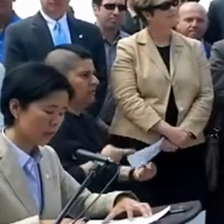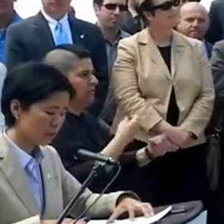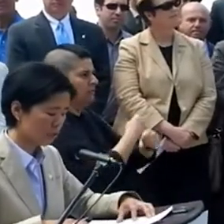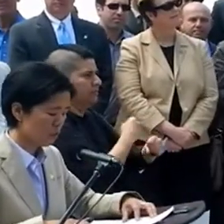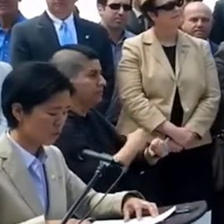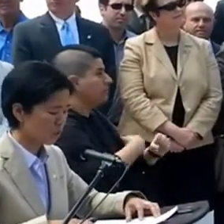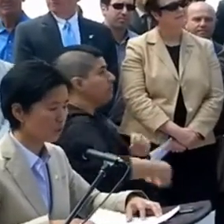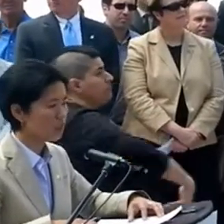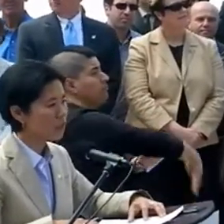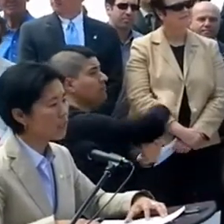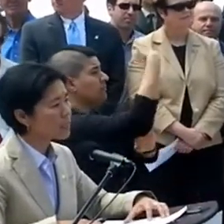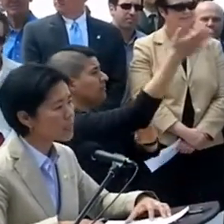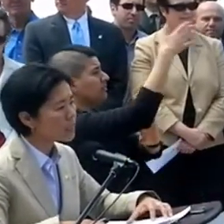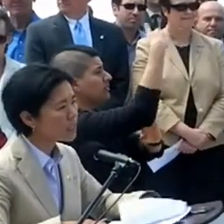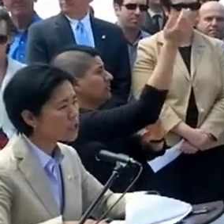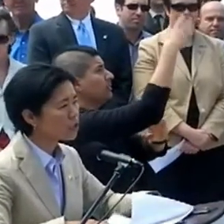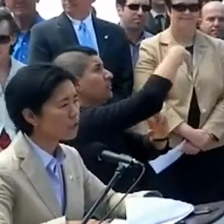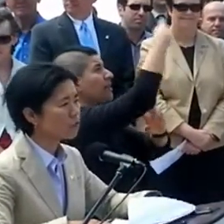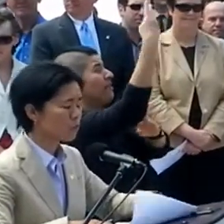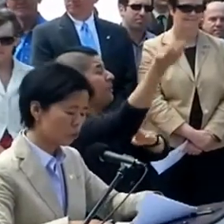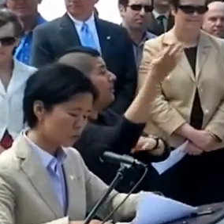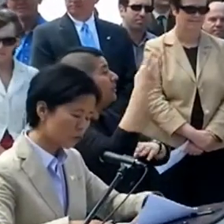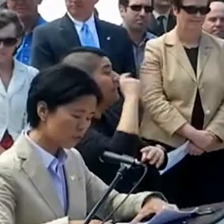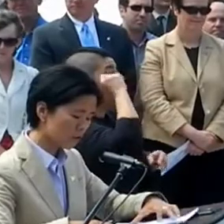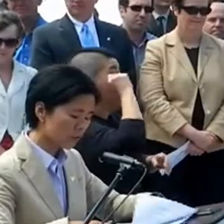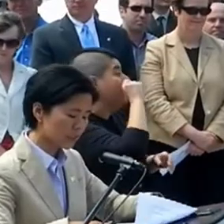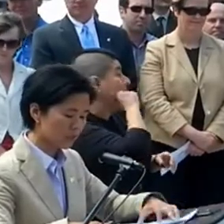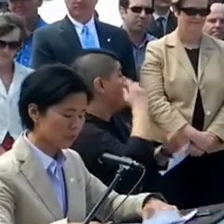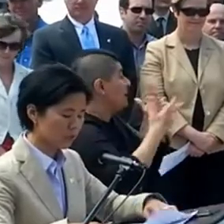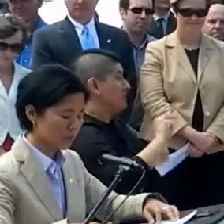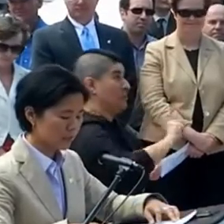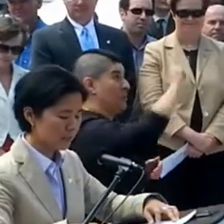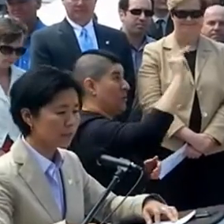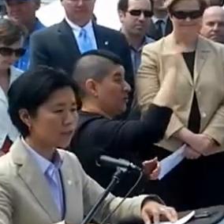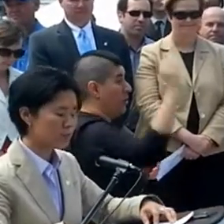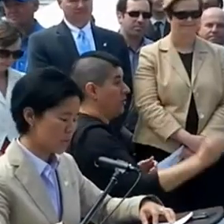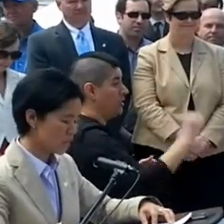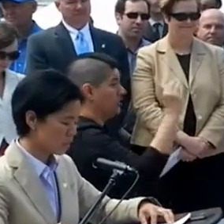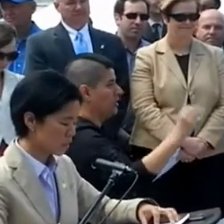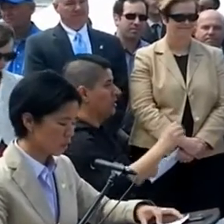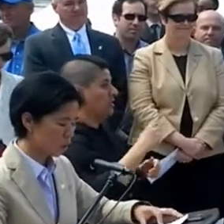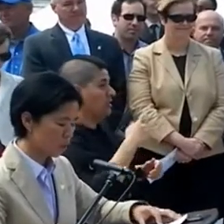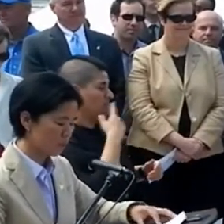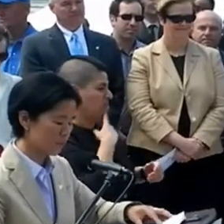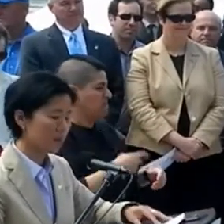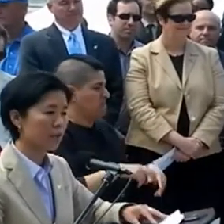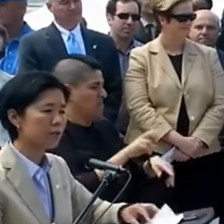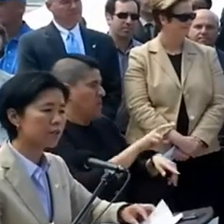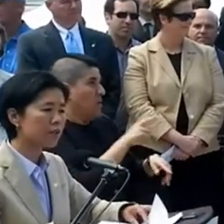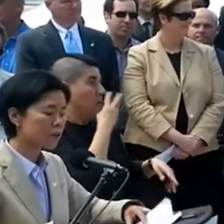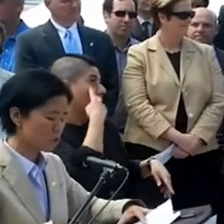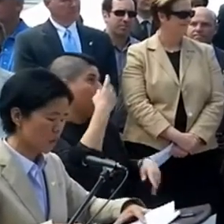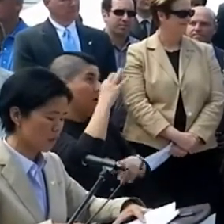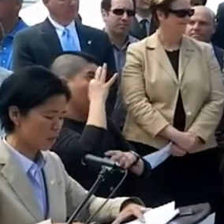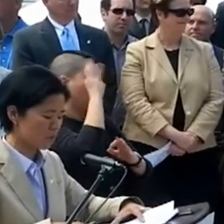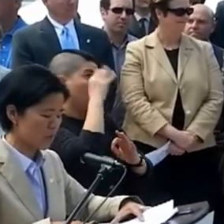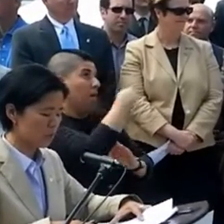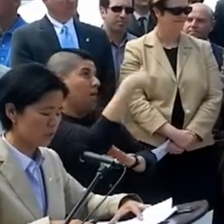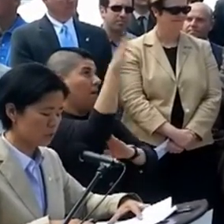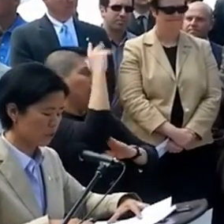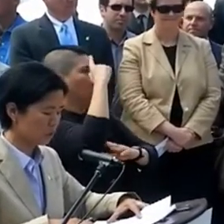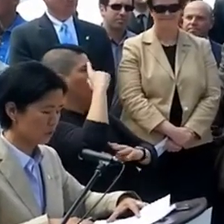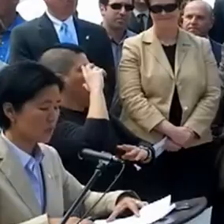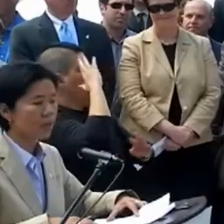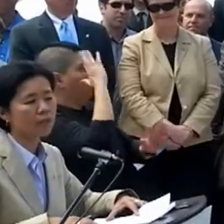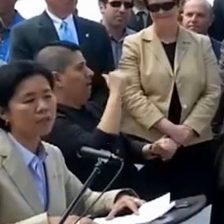rainbow flag in Toronto, a teenager in remote Northern Ontario is given a beacon of hope that there is another way of